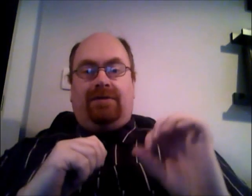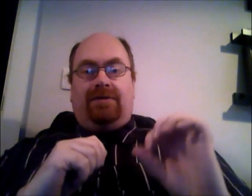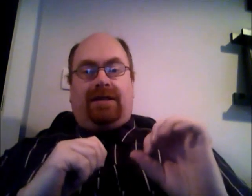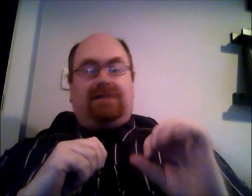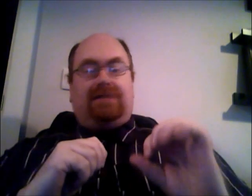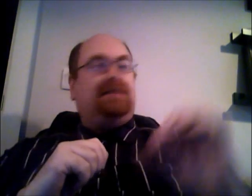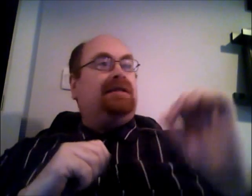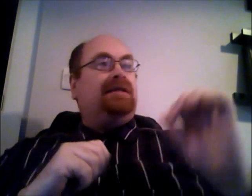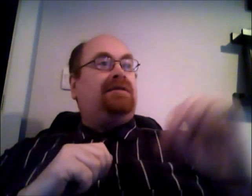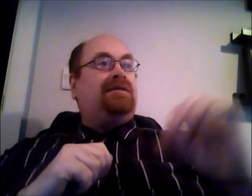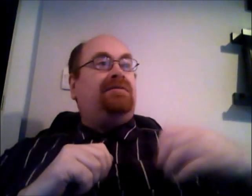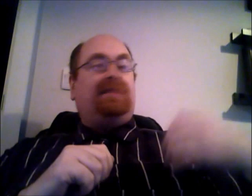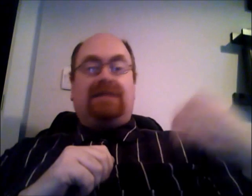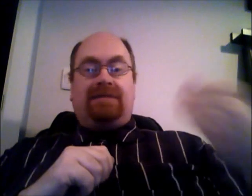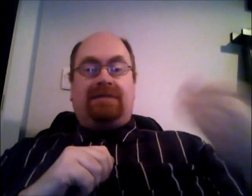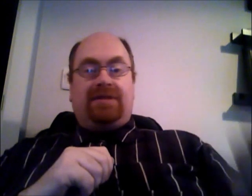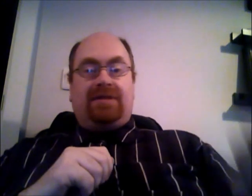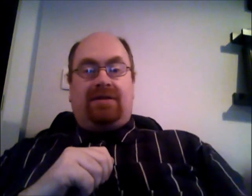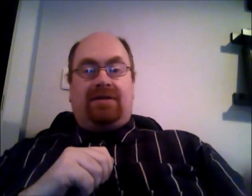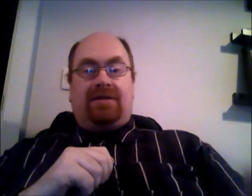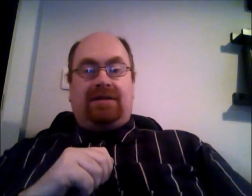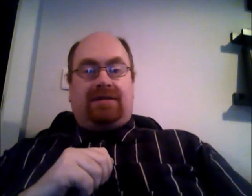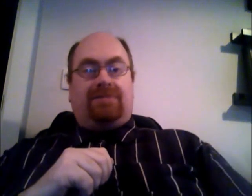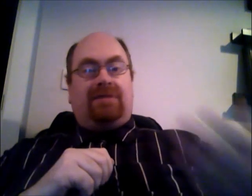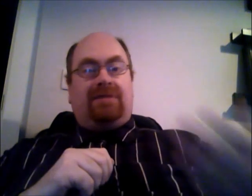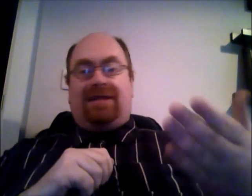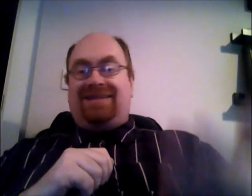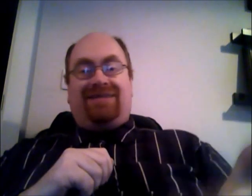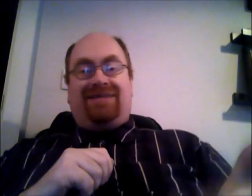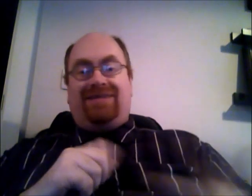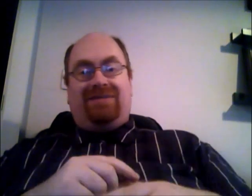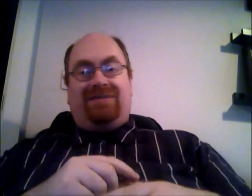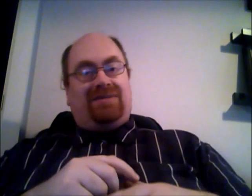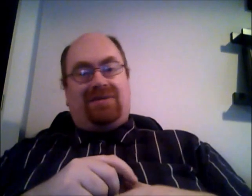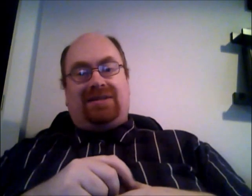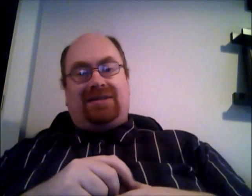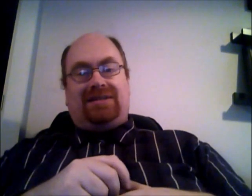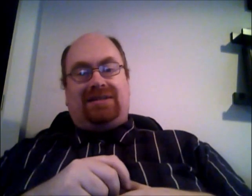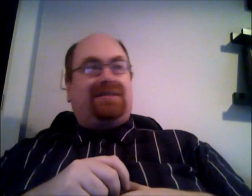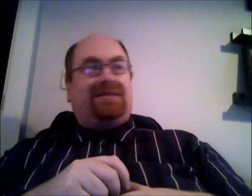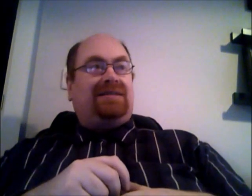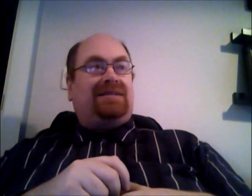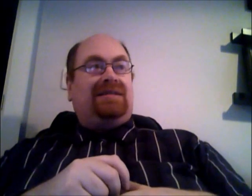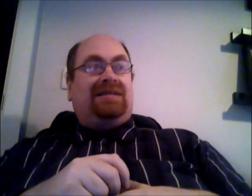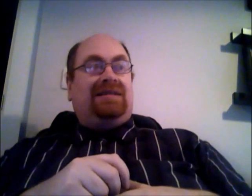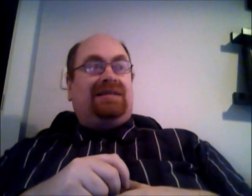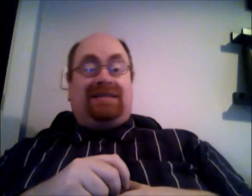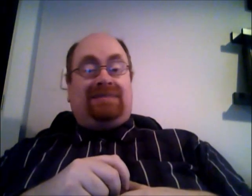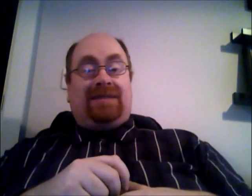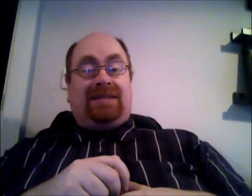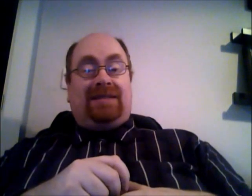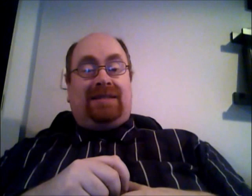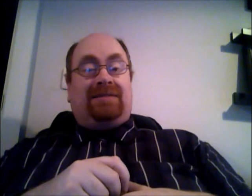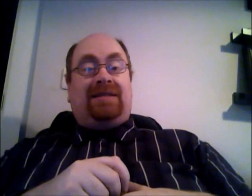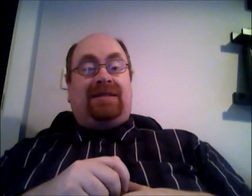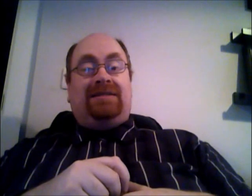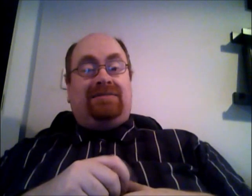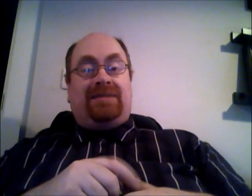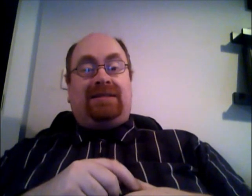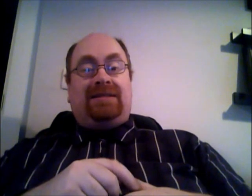that so basically they've been doing all this other stuff and not really going with the water system because yeah it takes specialized system and you basically to get at